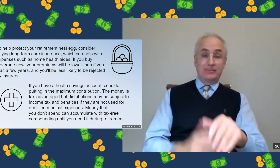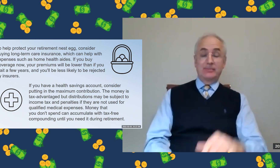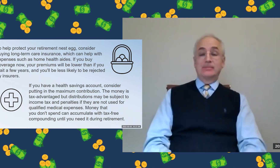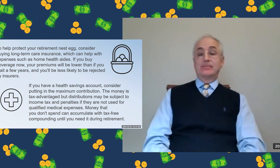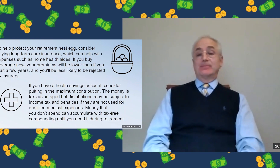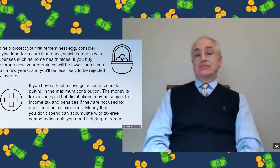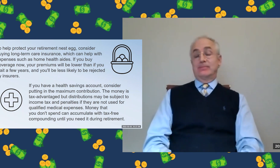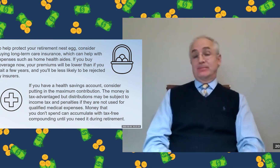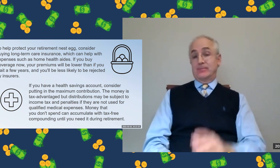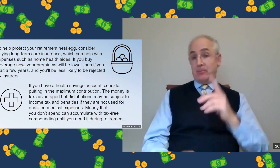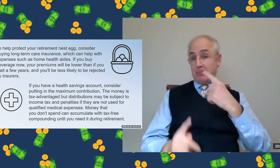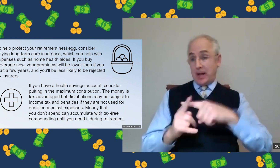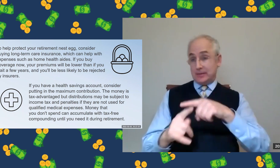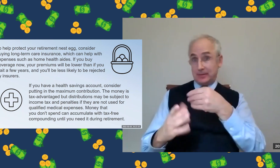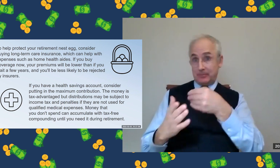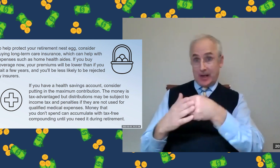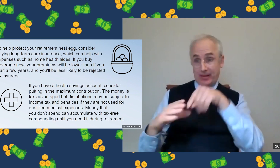those health related expenses.